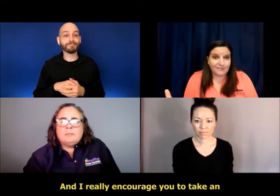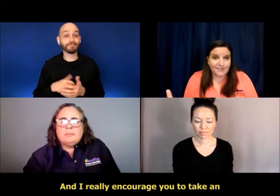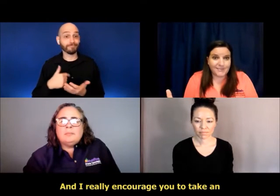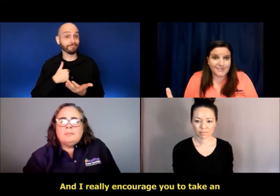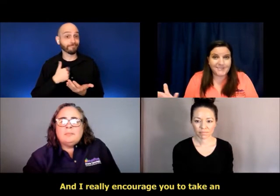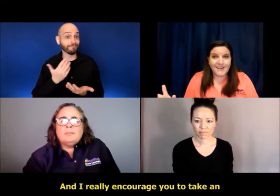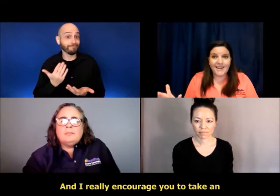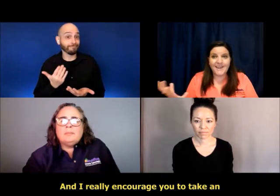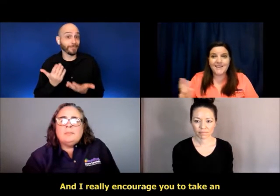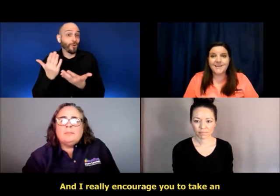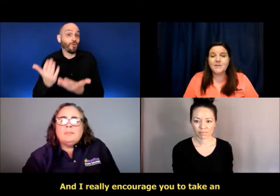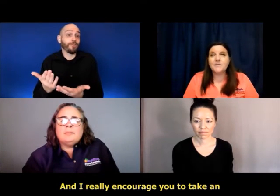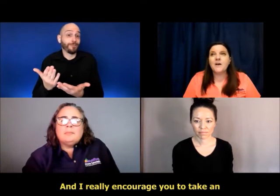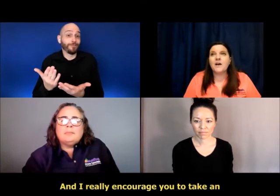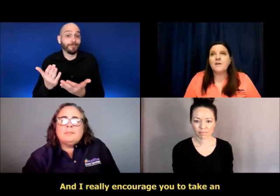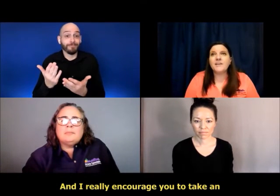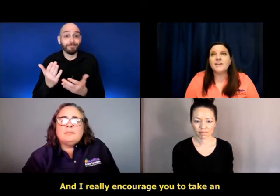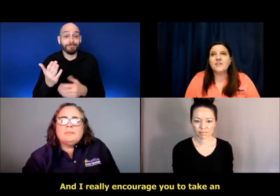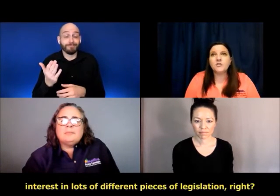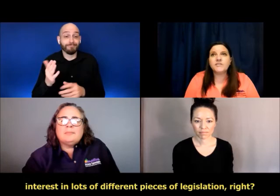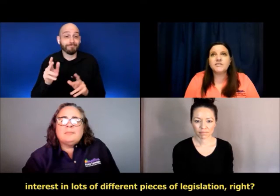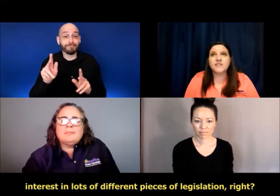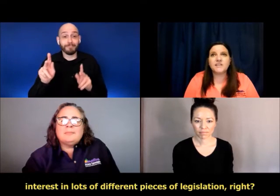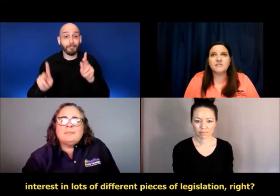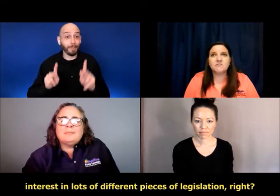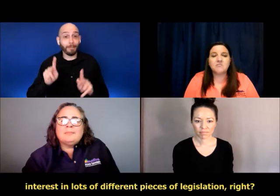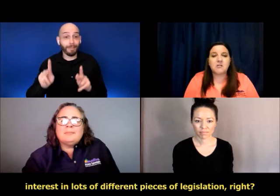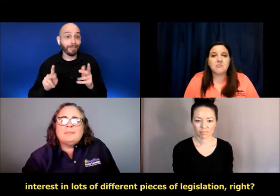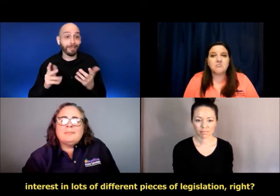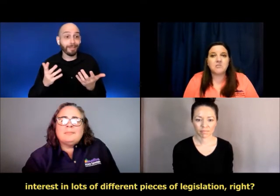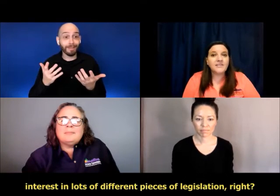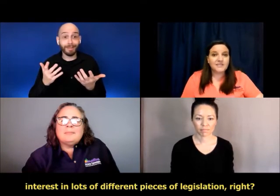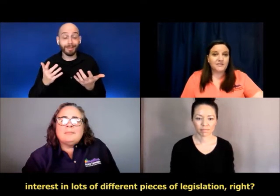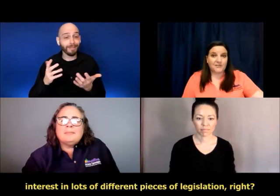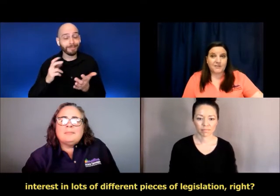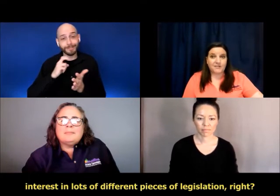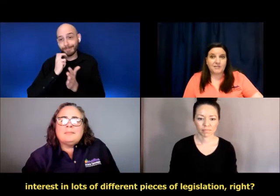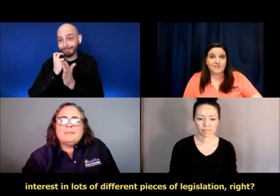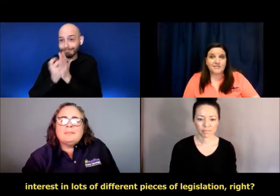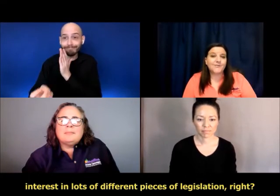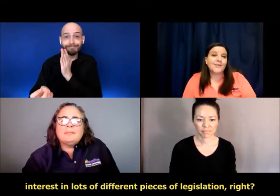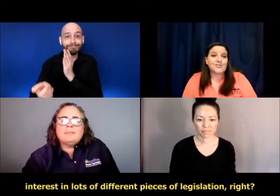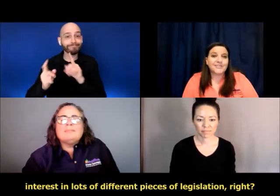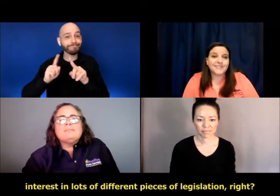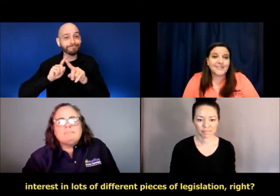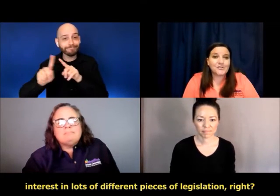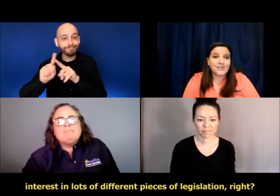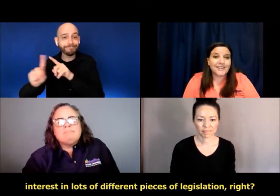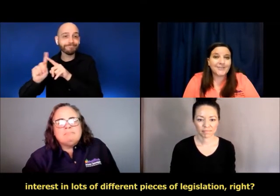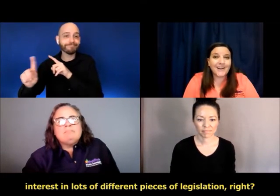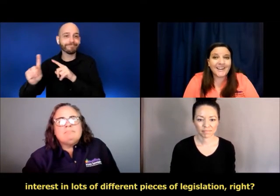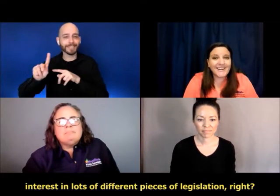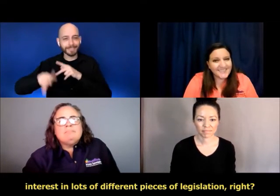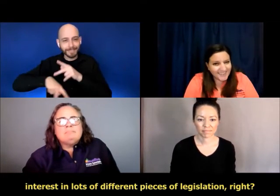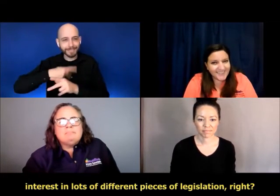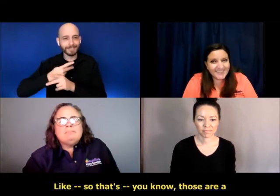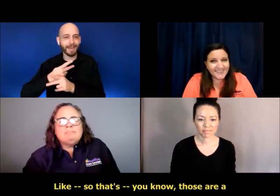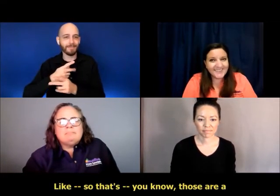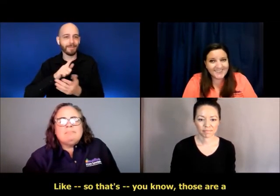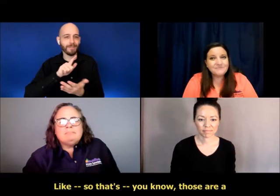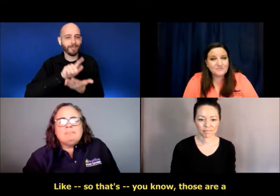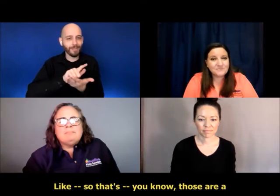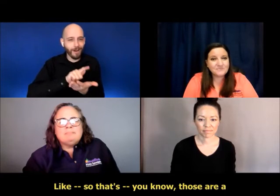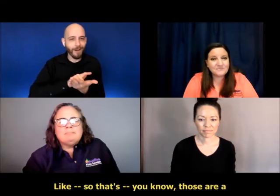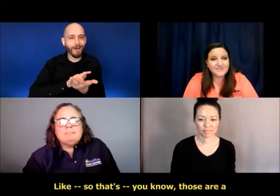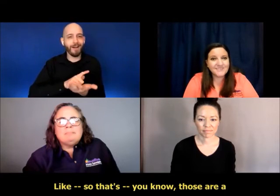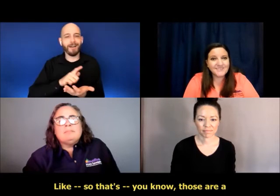to take, um, an interest in lots of different pieces of legislation, right? Like,